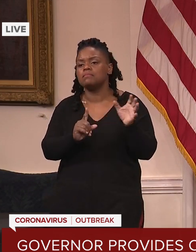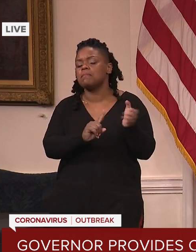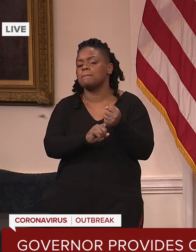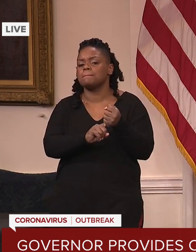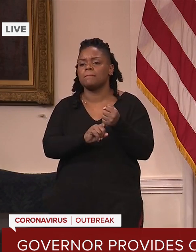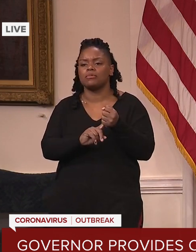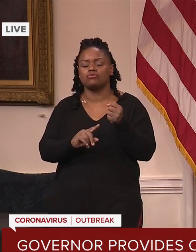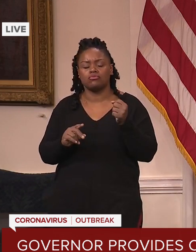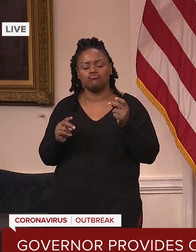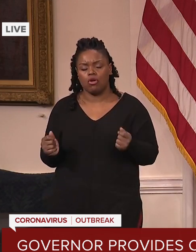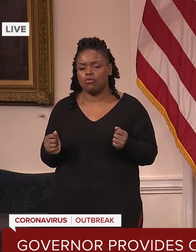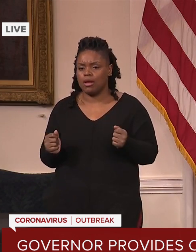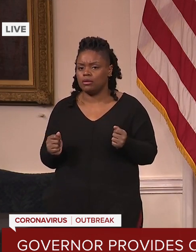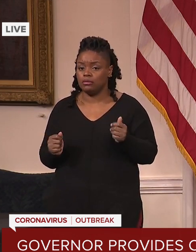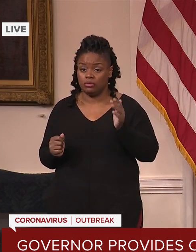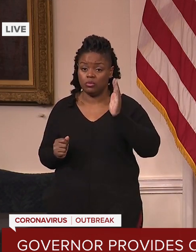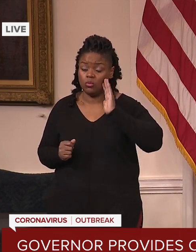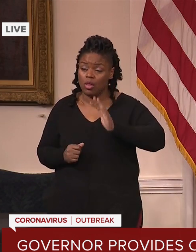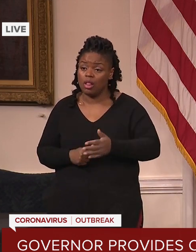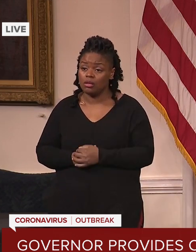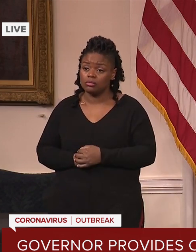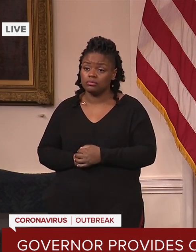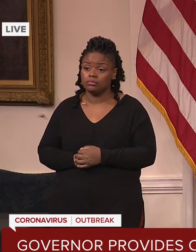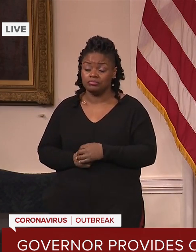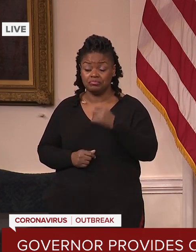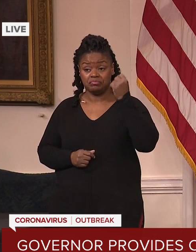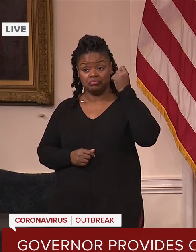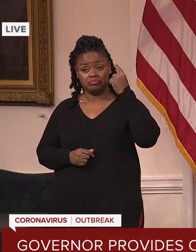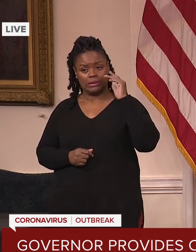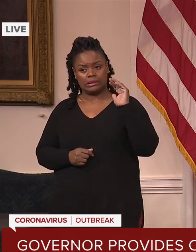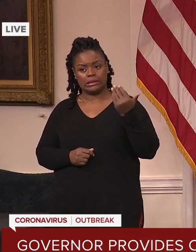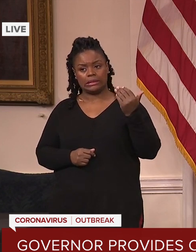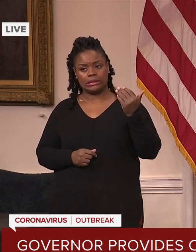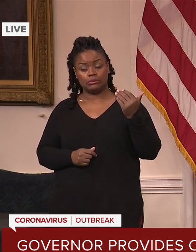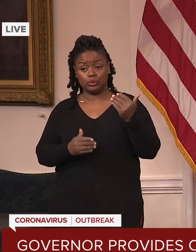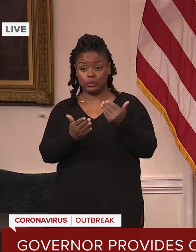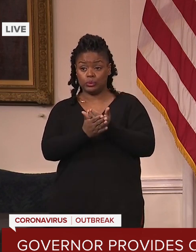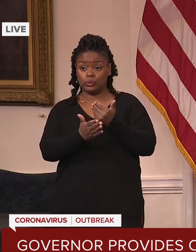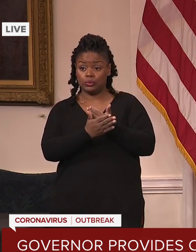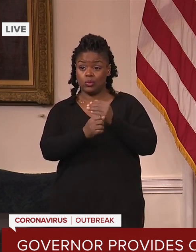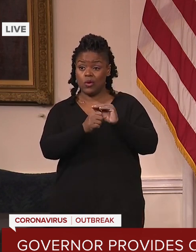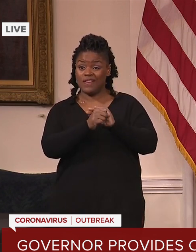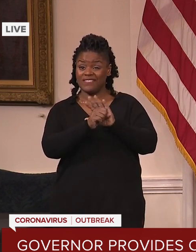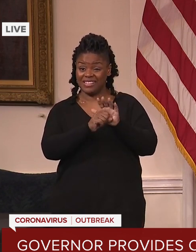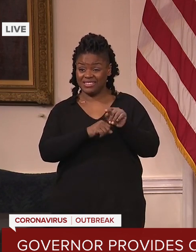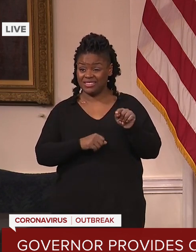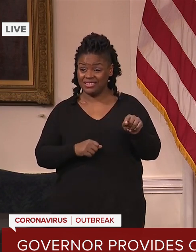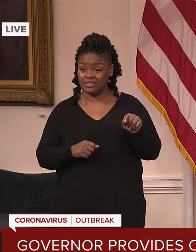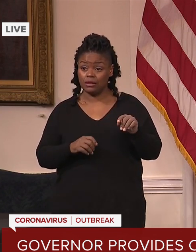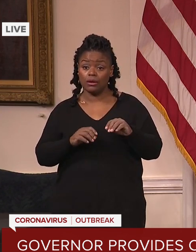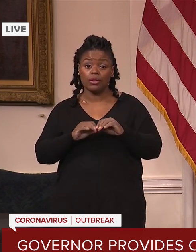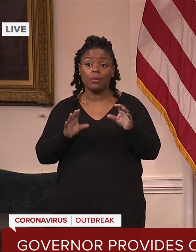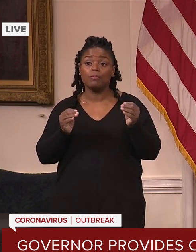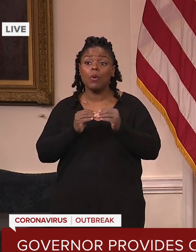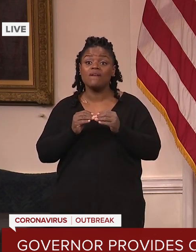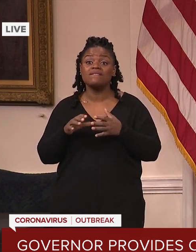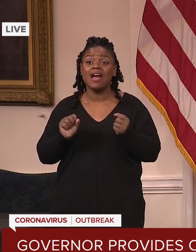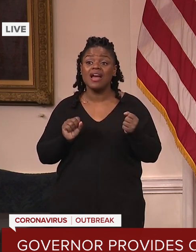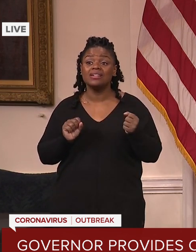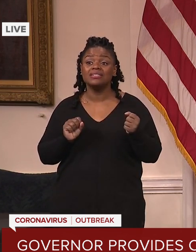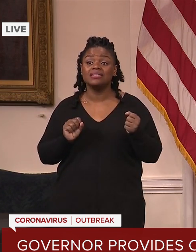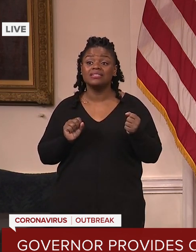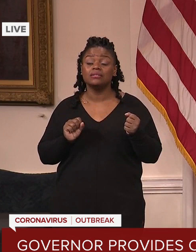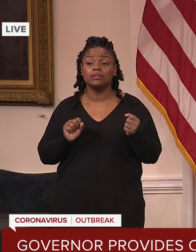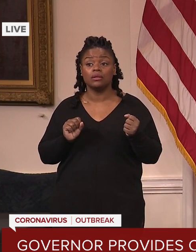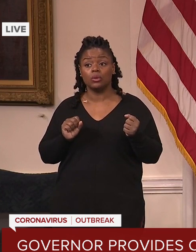Maryland. While it does appear to spread more easily, we have not seen any evidence that it